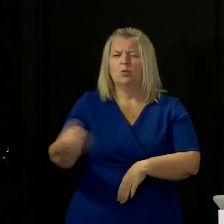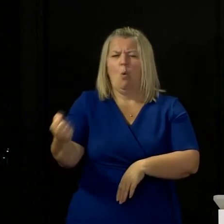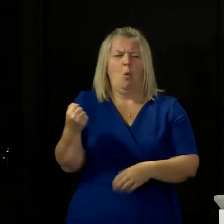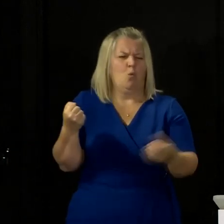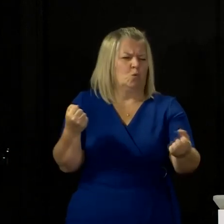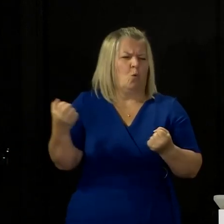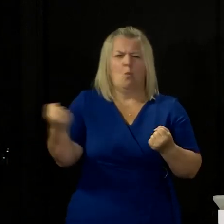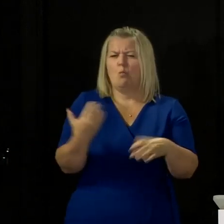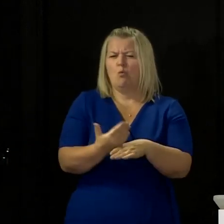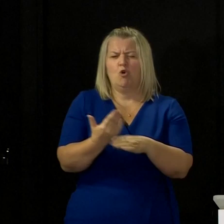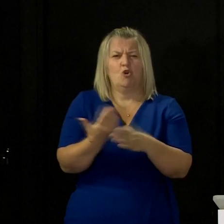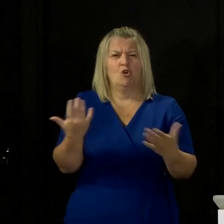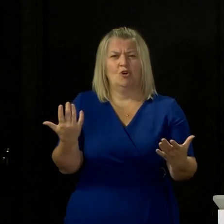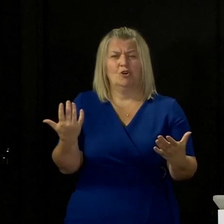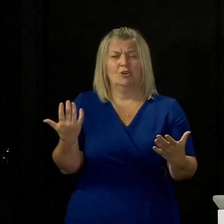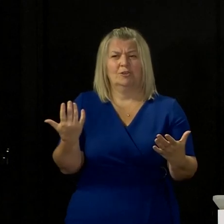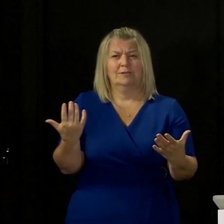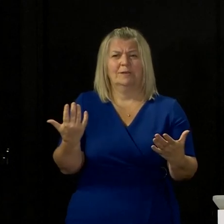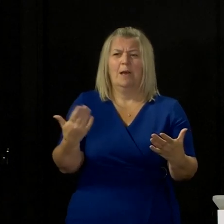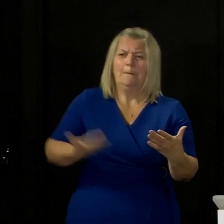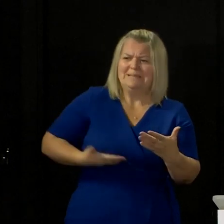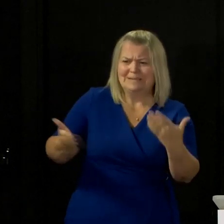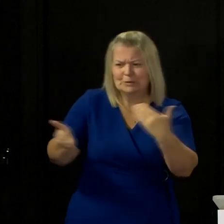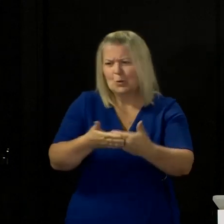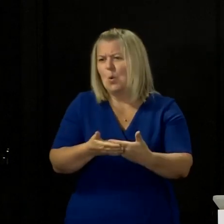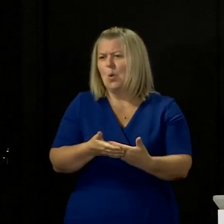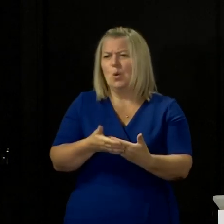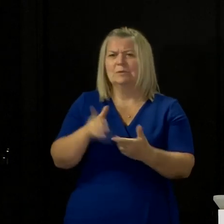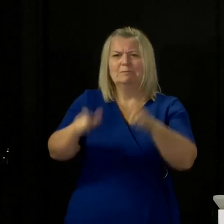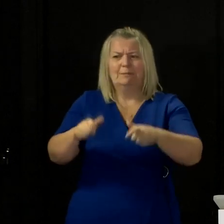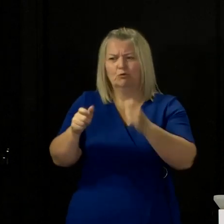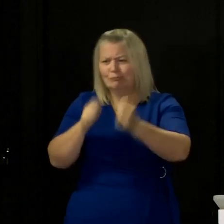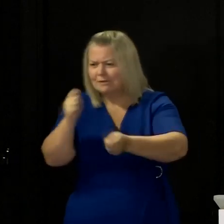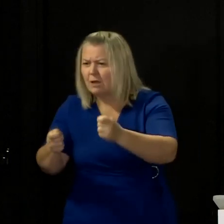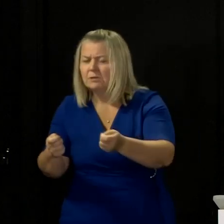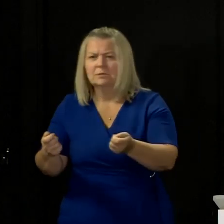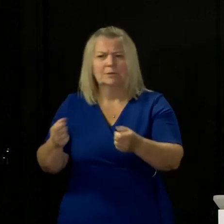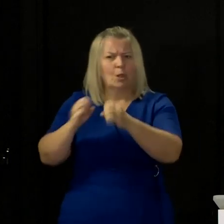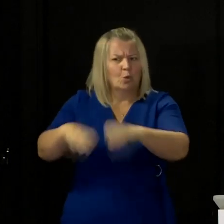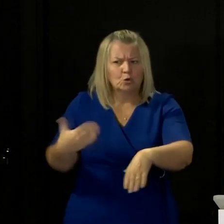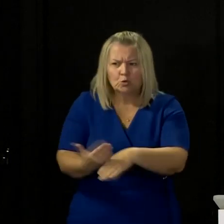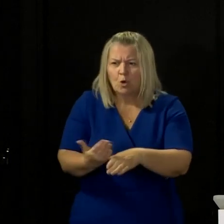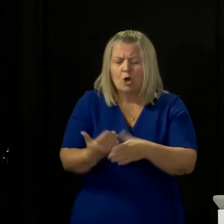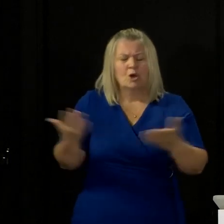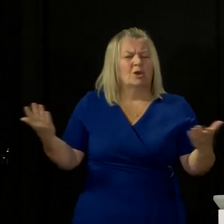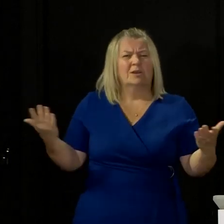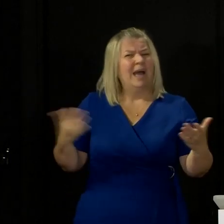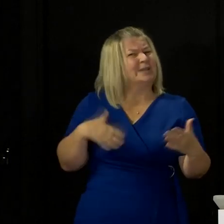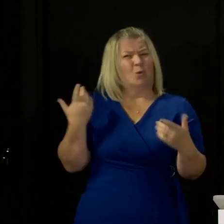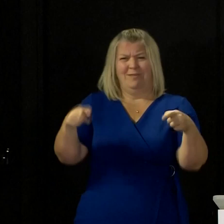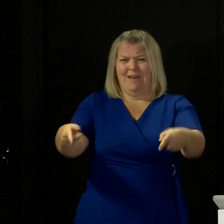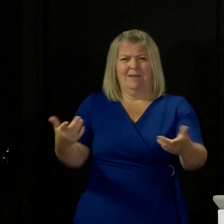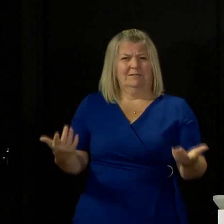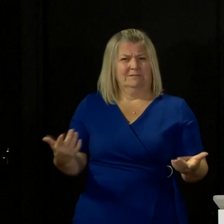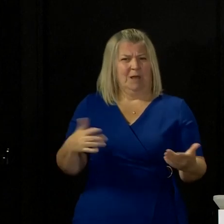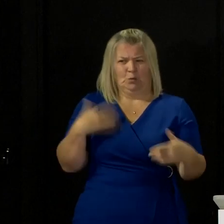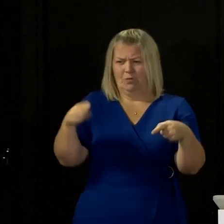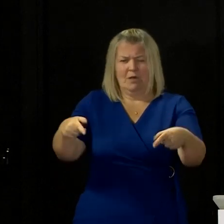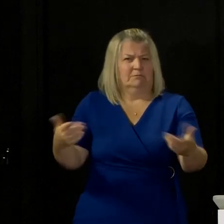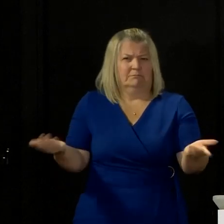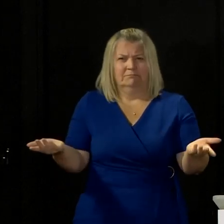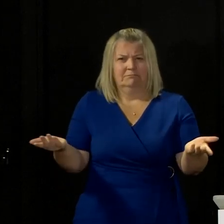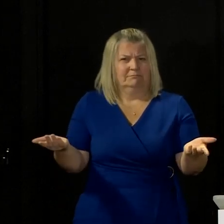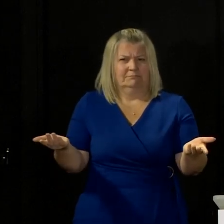necessary. I've got zero interest in seeing businesses closed longer than necessary. And I've got zero interest in seeing the population have to suffer these restrictions